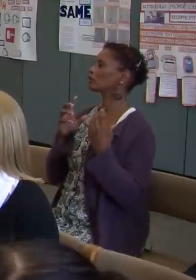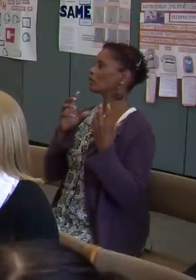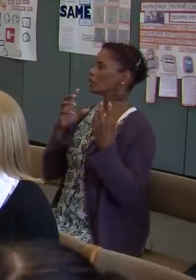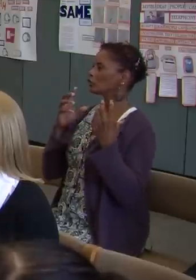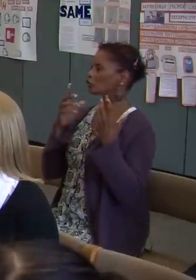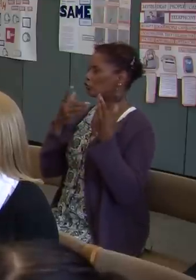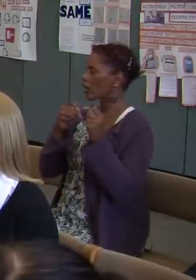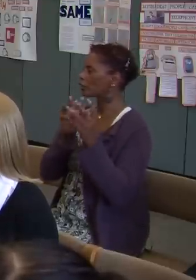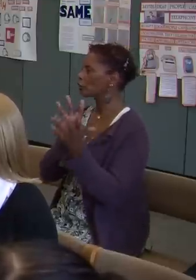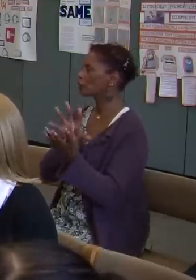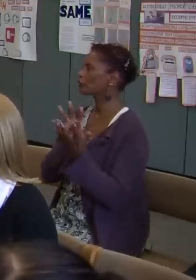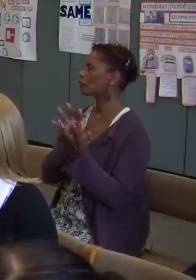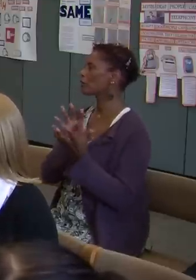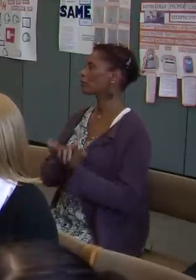to try to learn from them?